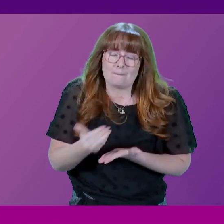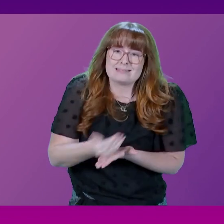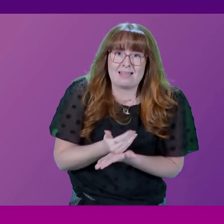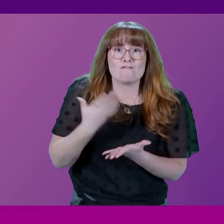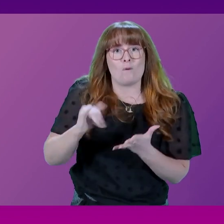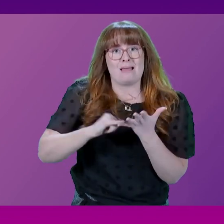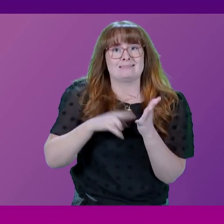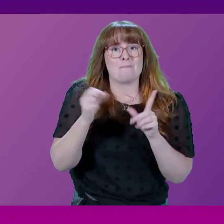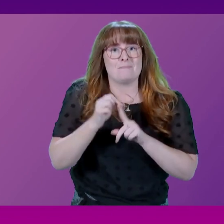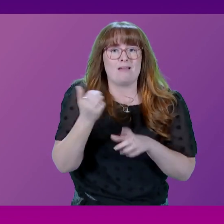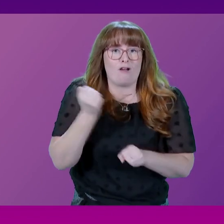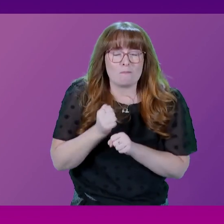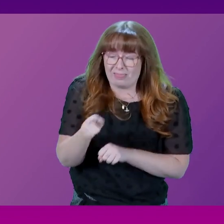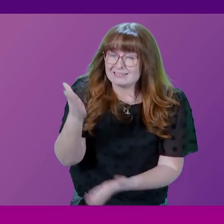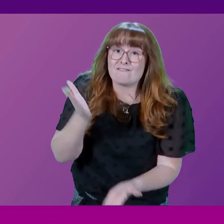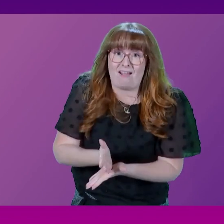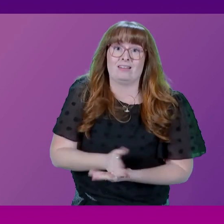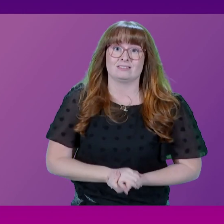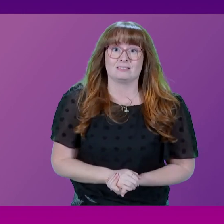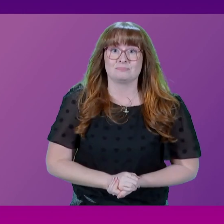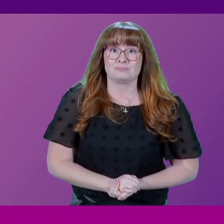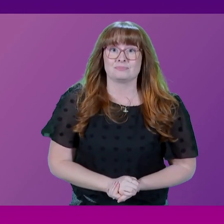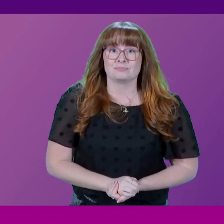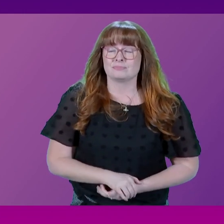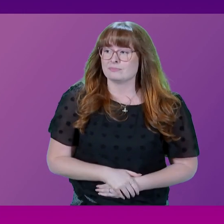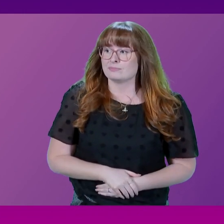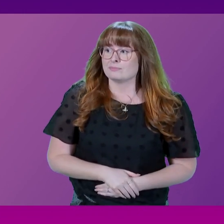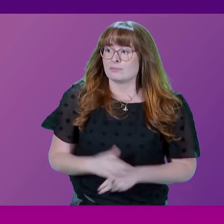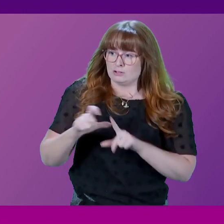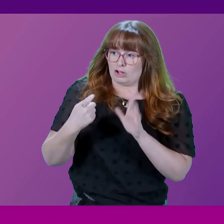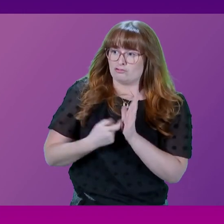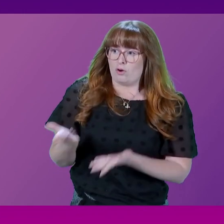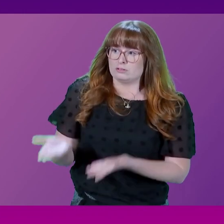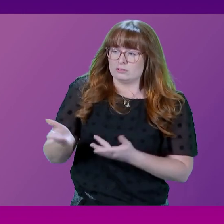SNP Government. That is a fact. Douglas Ross.